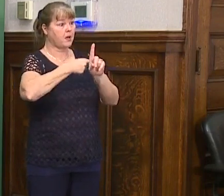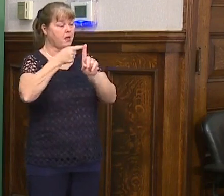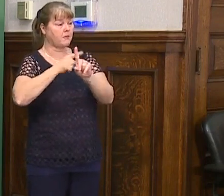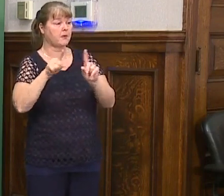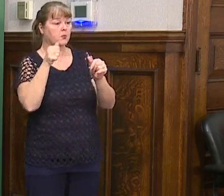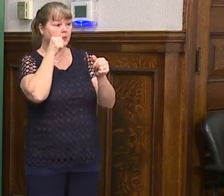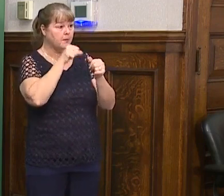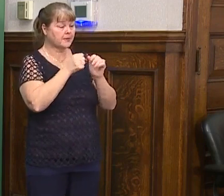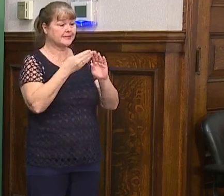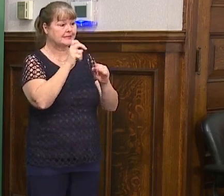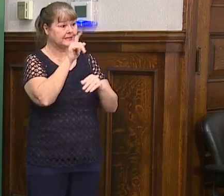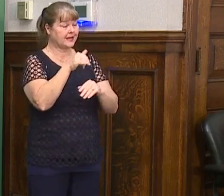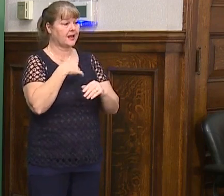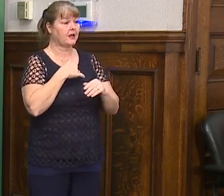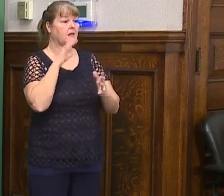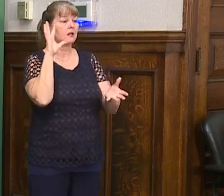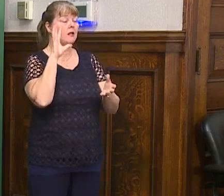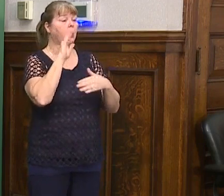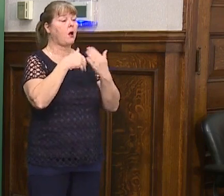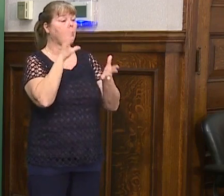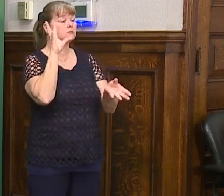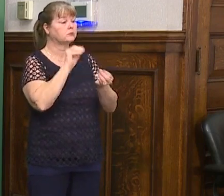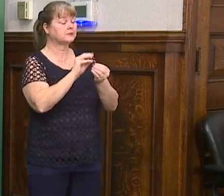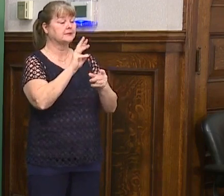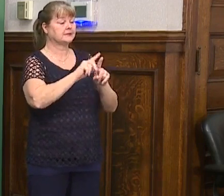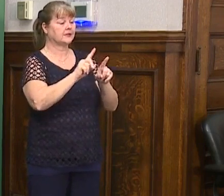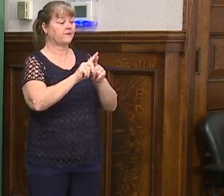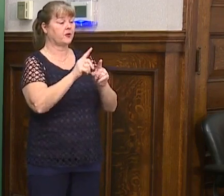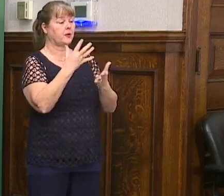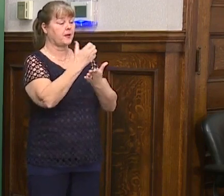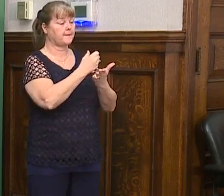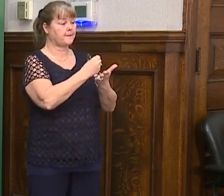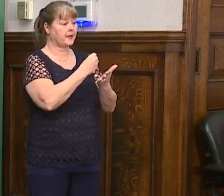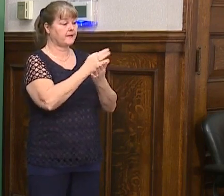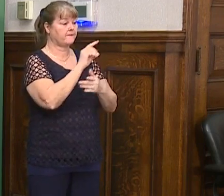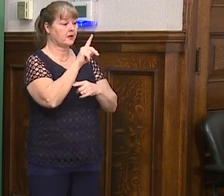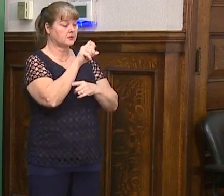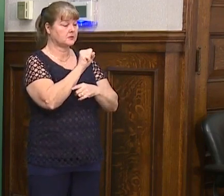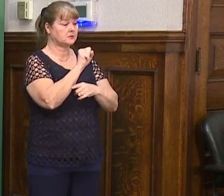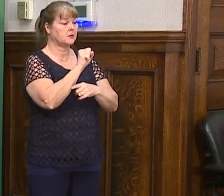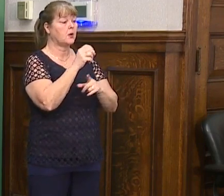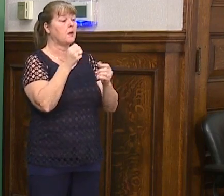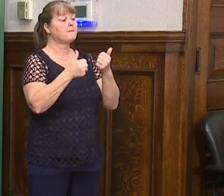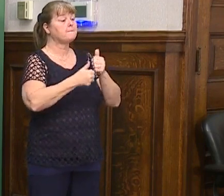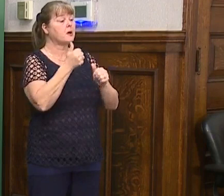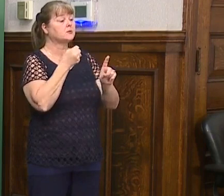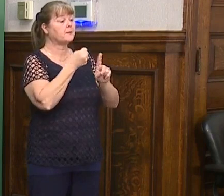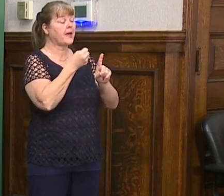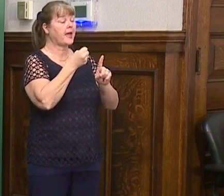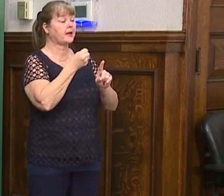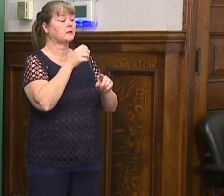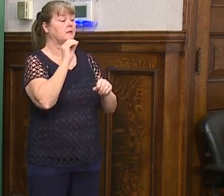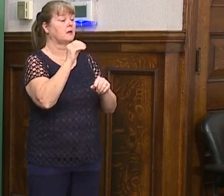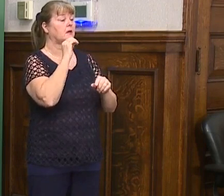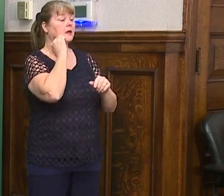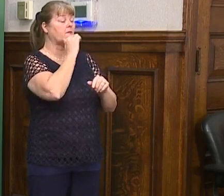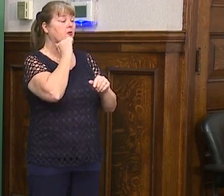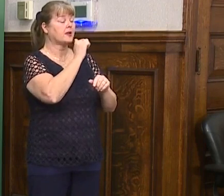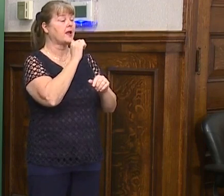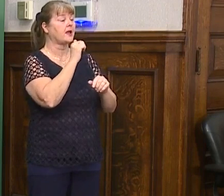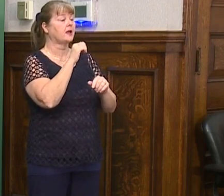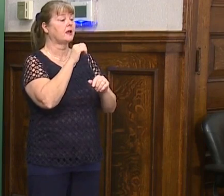But remember, the city has in total six different funds. So the most funds impacted are the general fund, which is the day-to-day operating expenses of